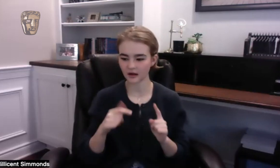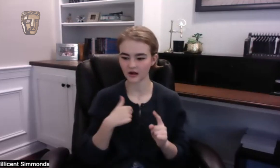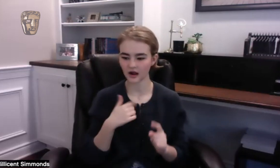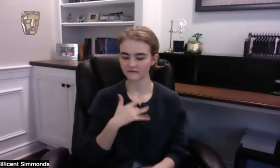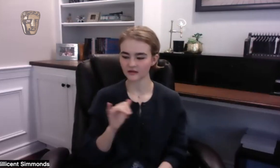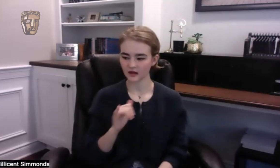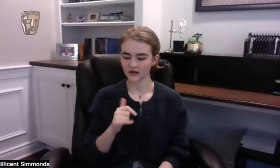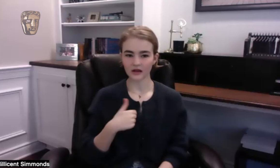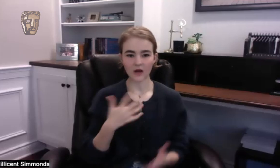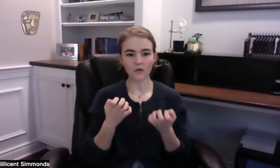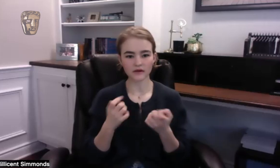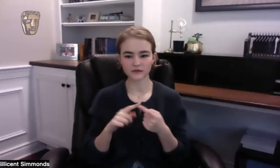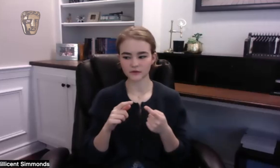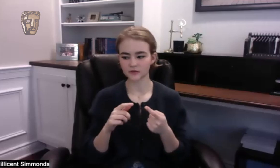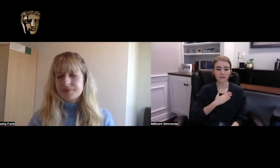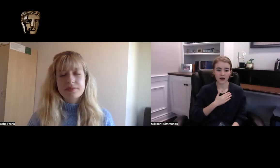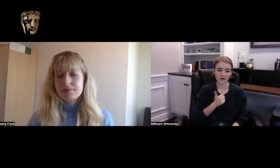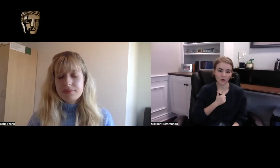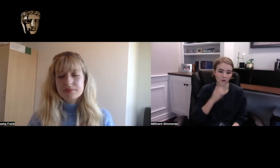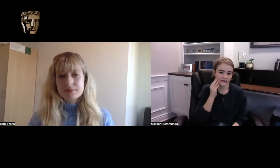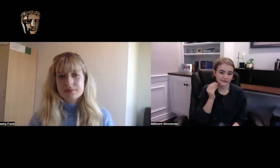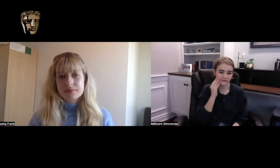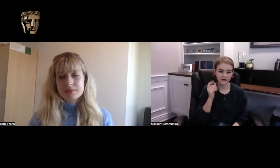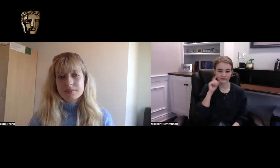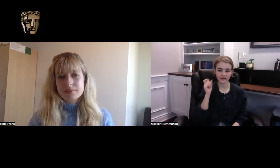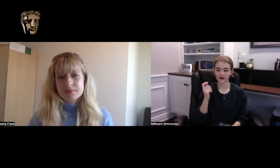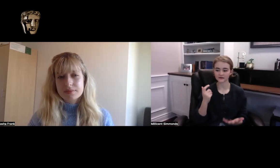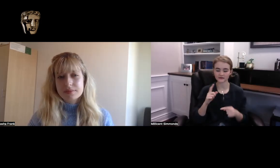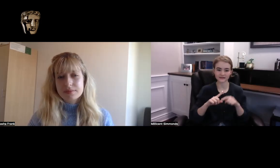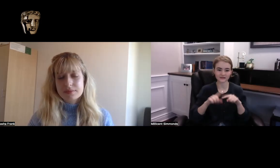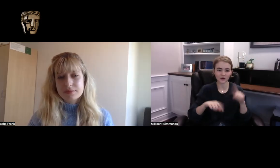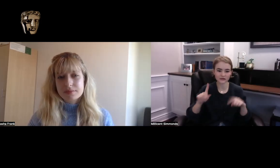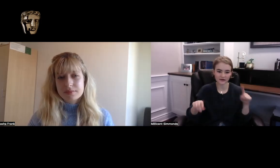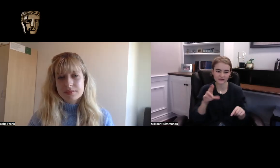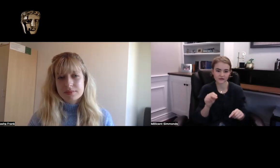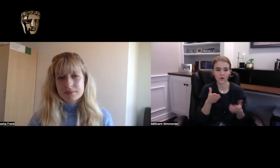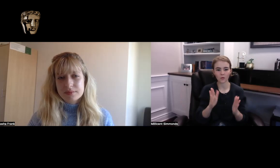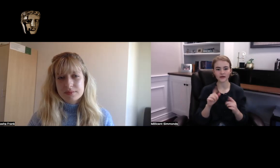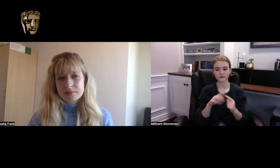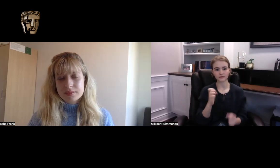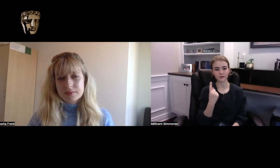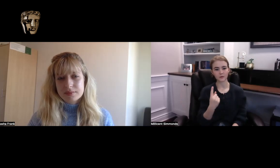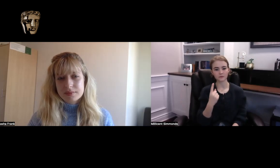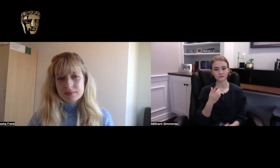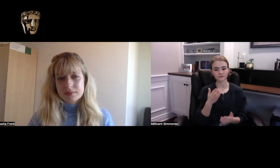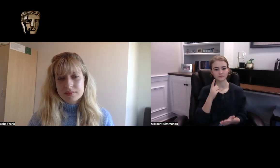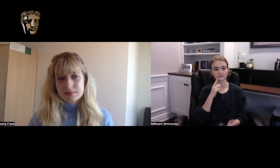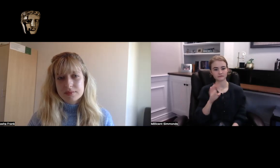different experience for me I want I need to tell my about my experience my story my identity you